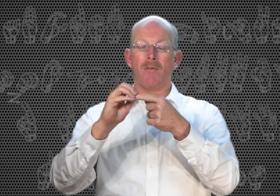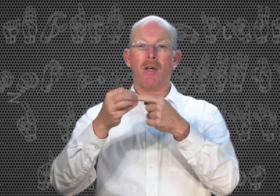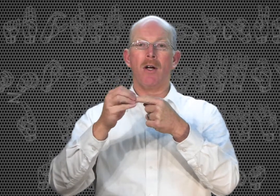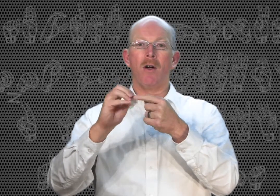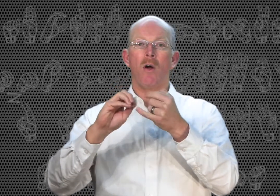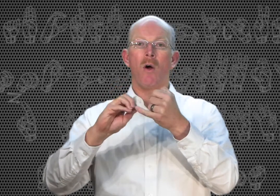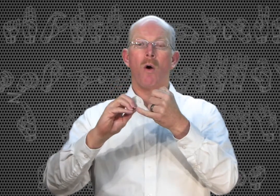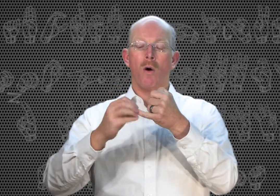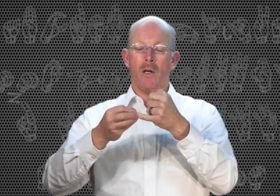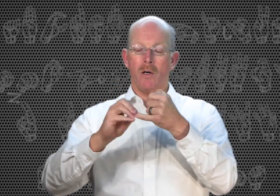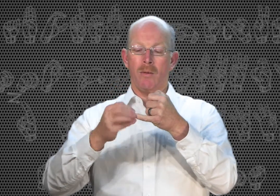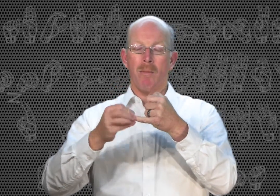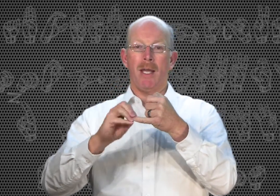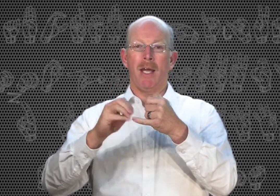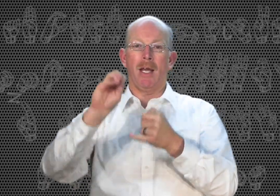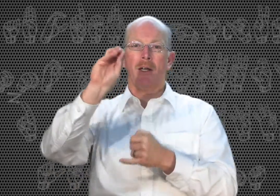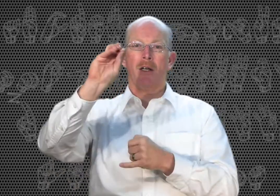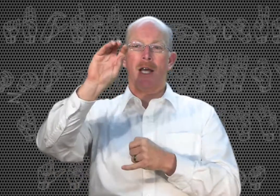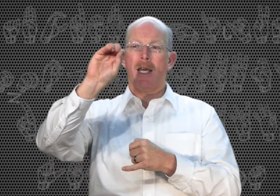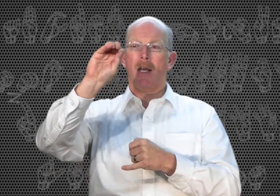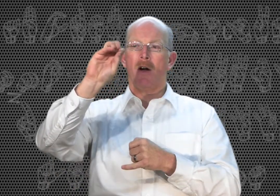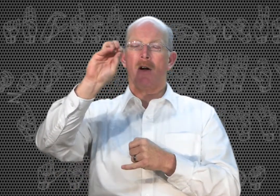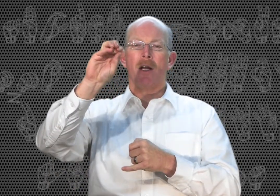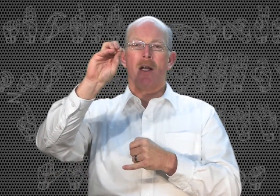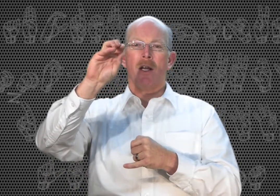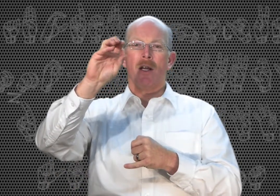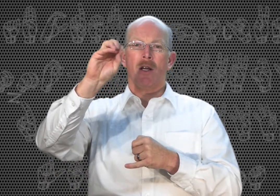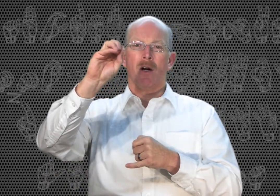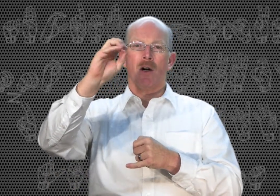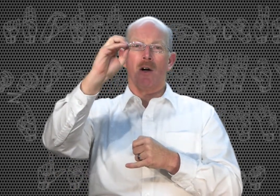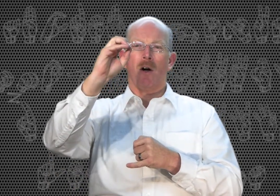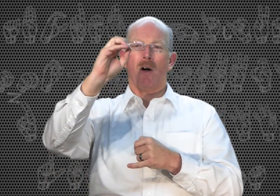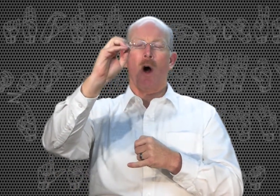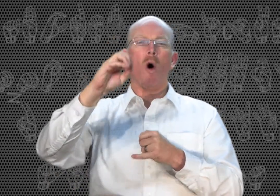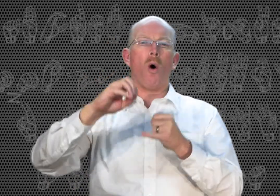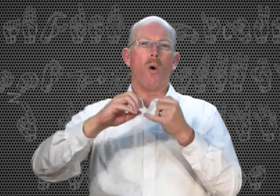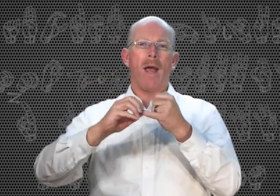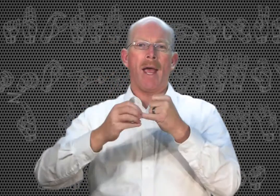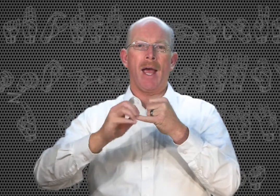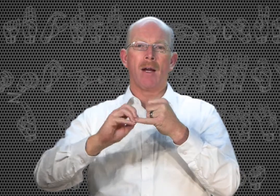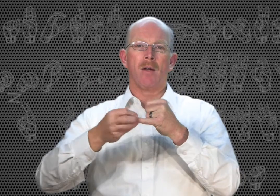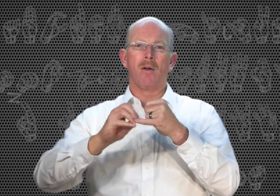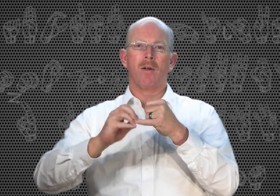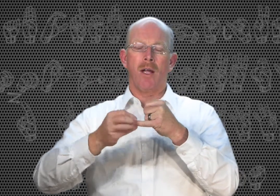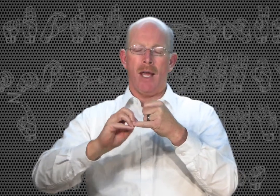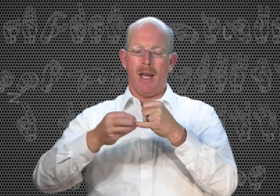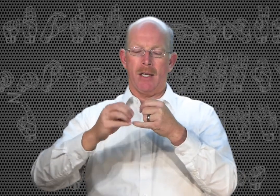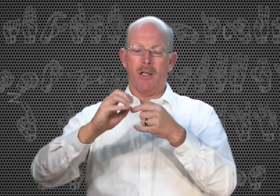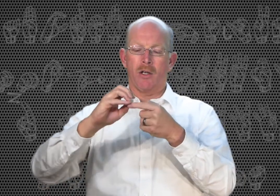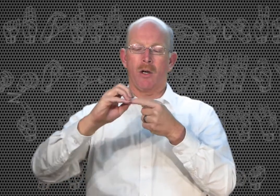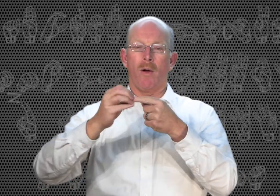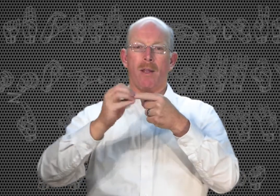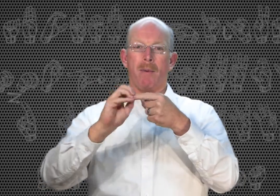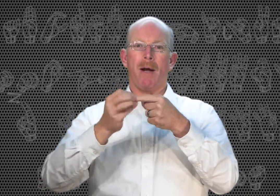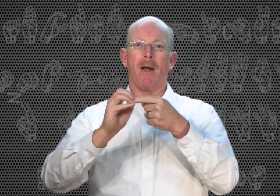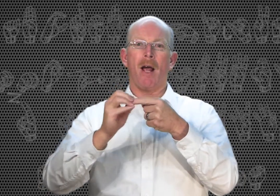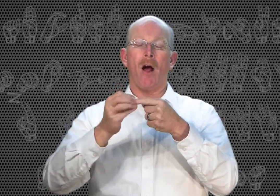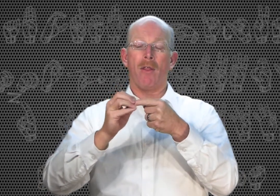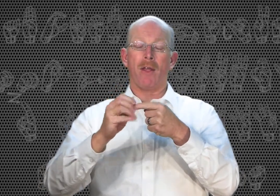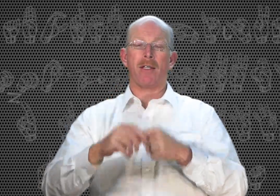finger or your pinky. And you're taking your O hand and you're showing the berry on the